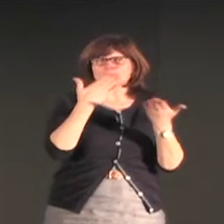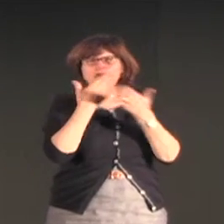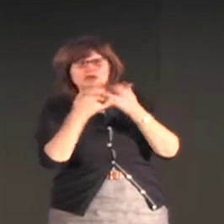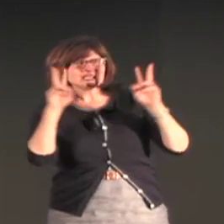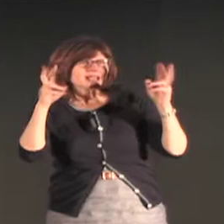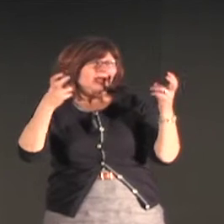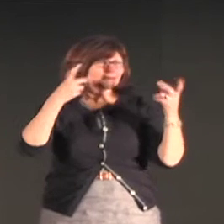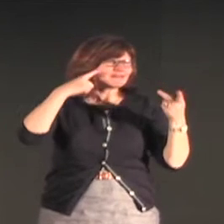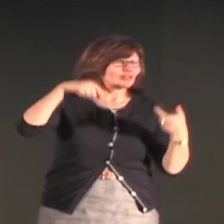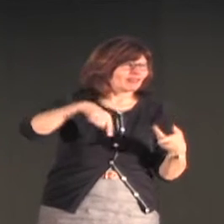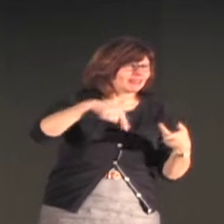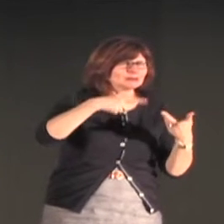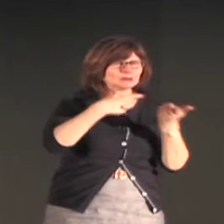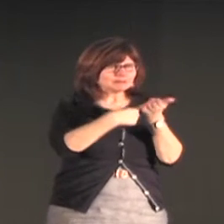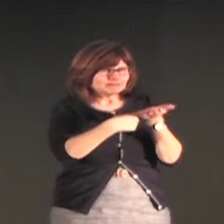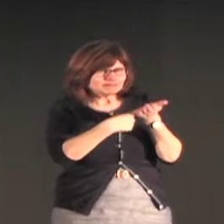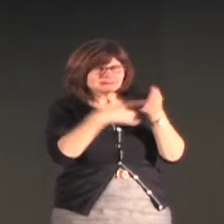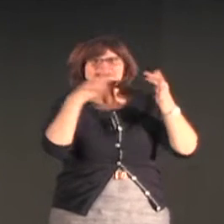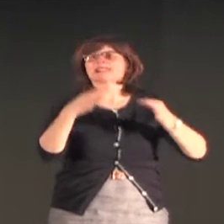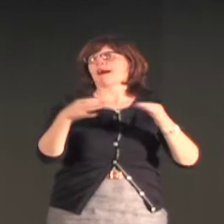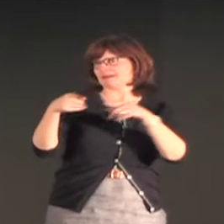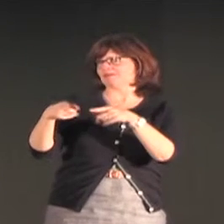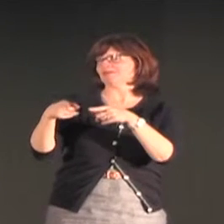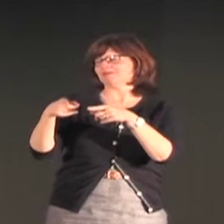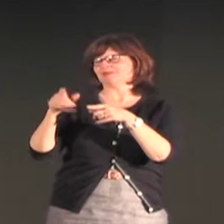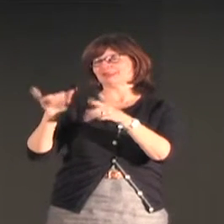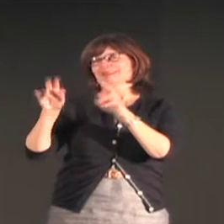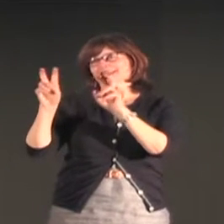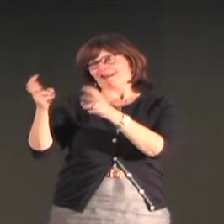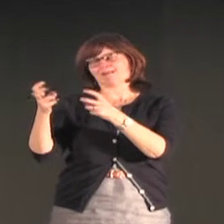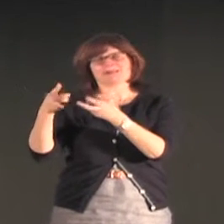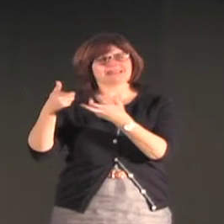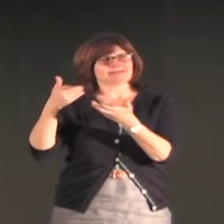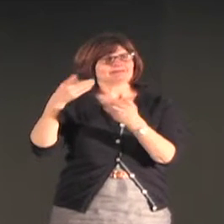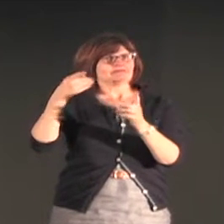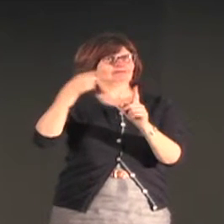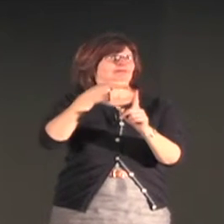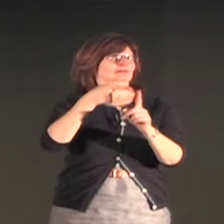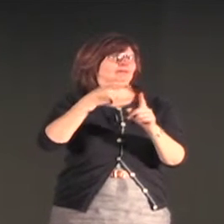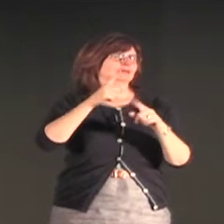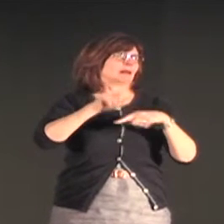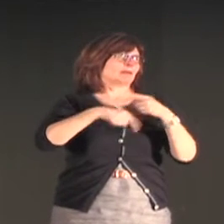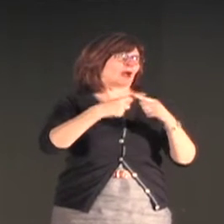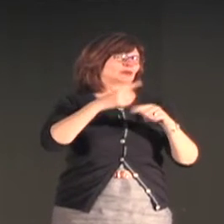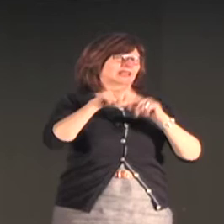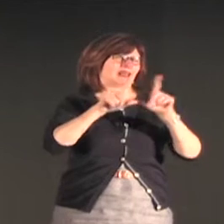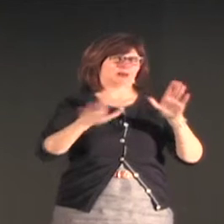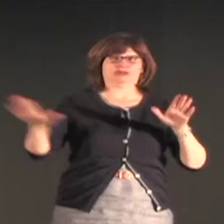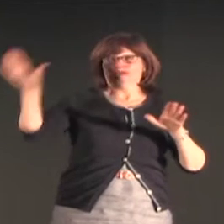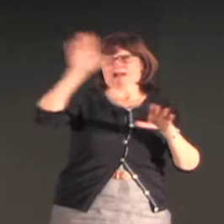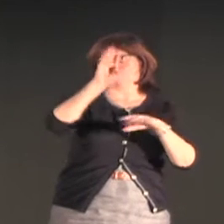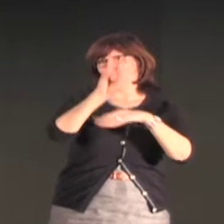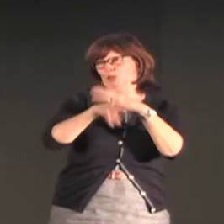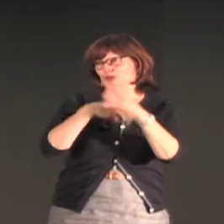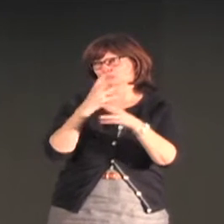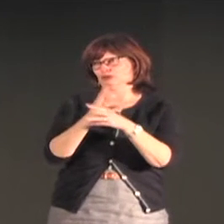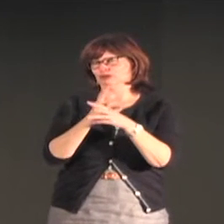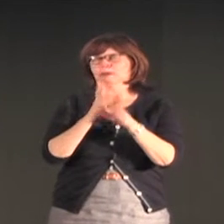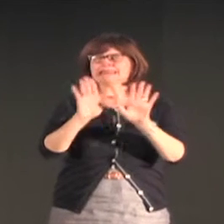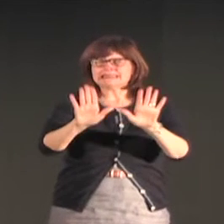When I talked with Matthew about a topic for this evening, I decided, we decided together actually, that it would be good to talk about